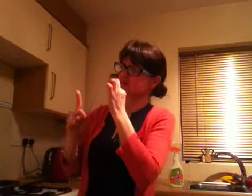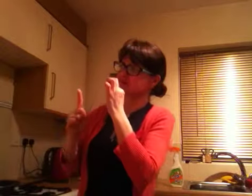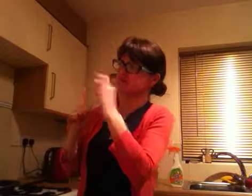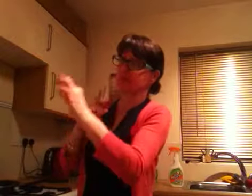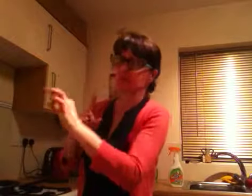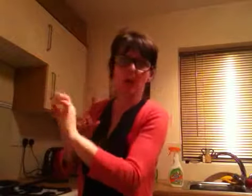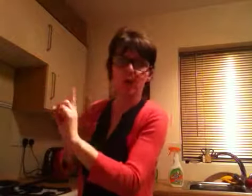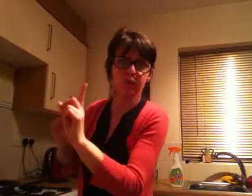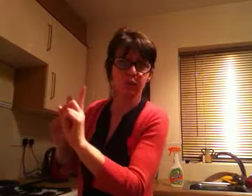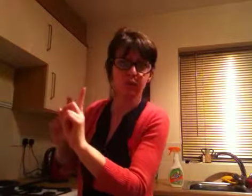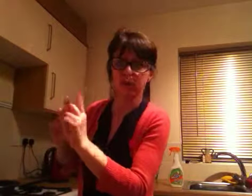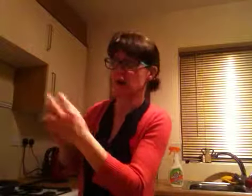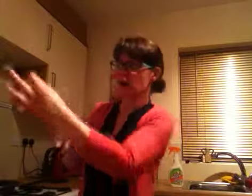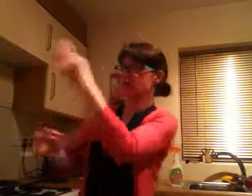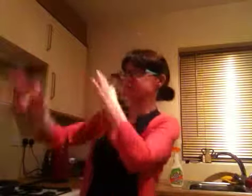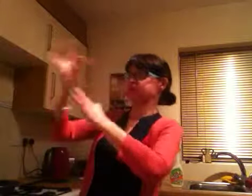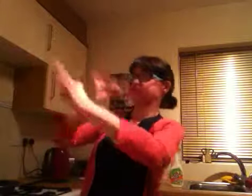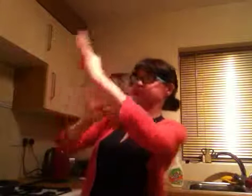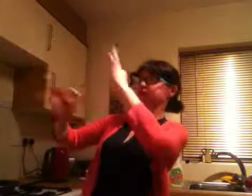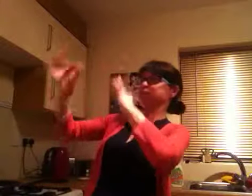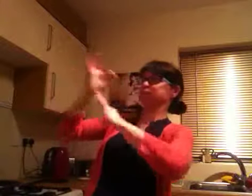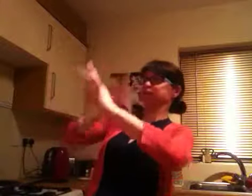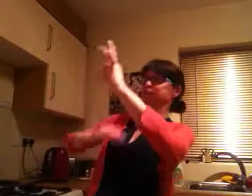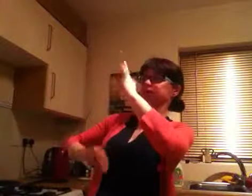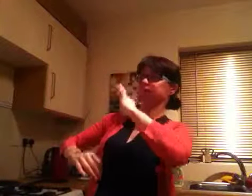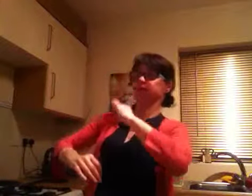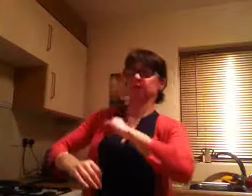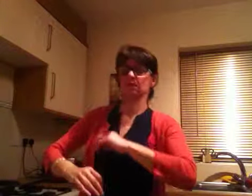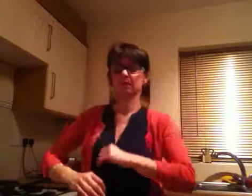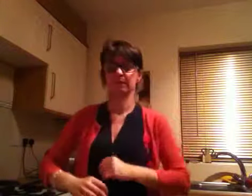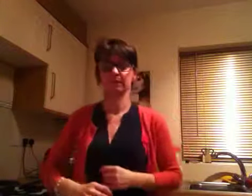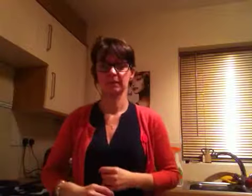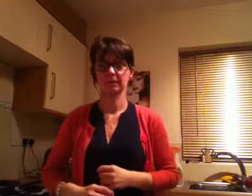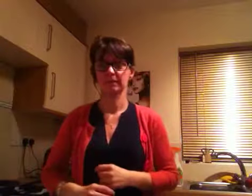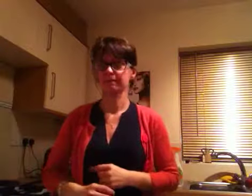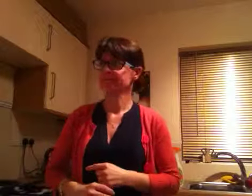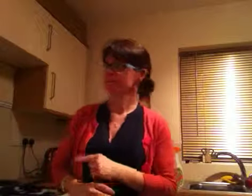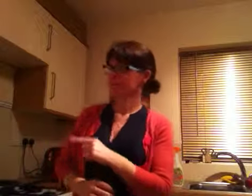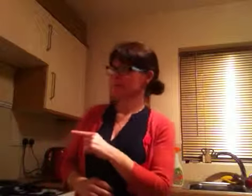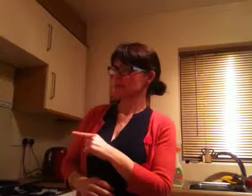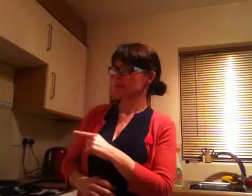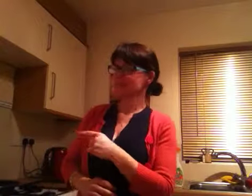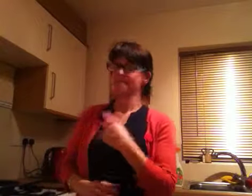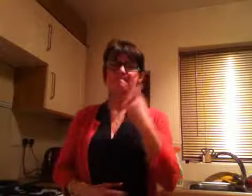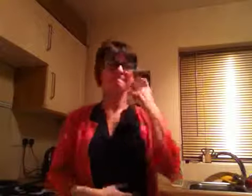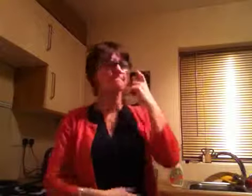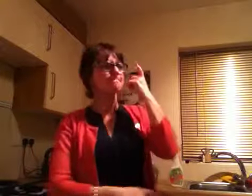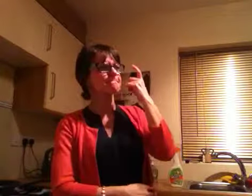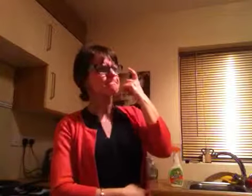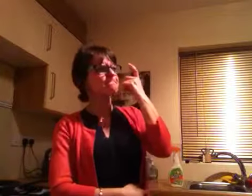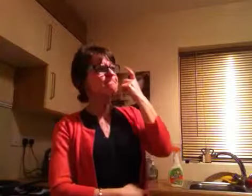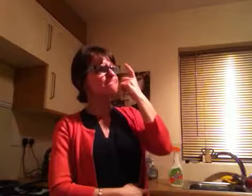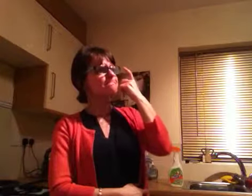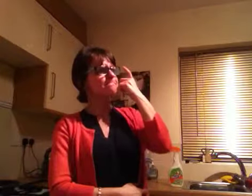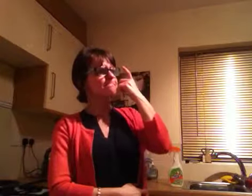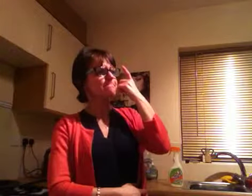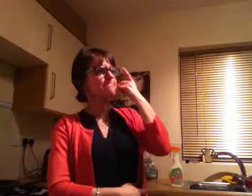In the end, after some consideration, she declared that yes,